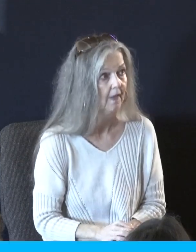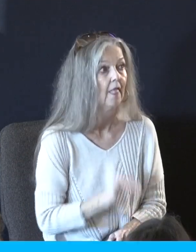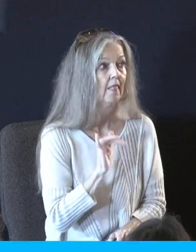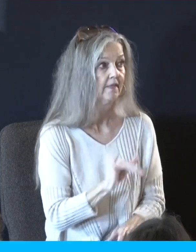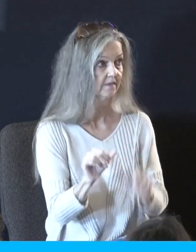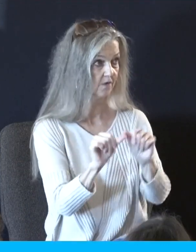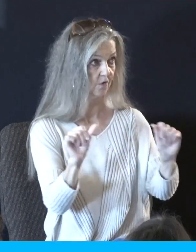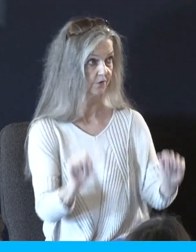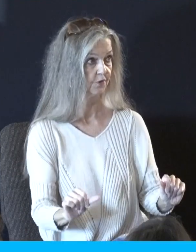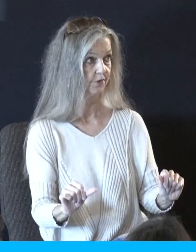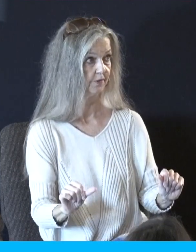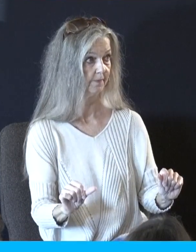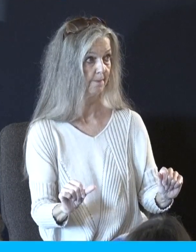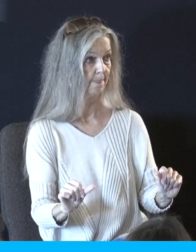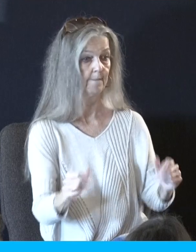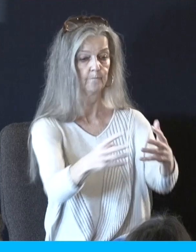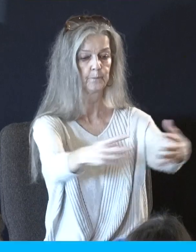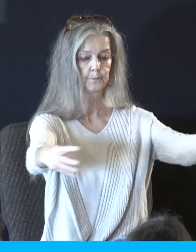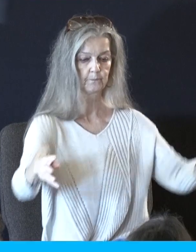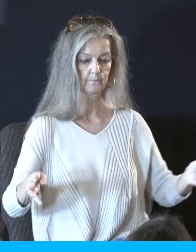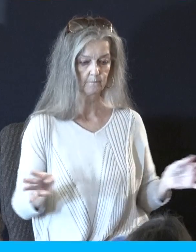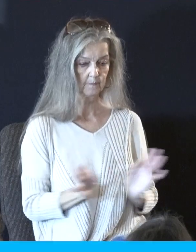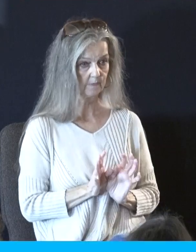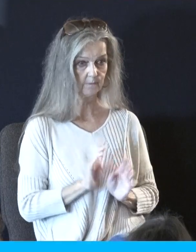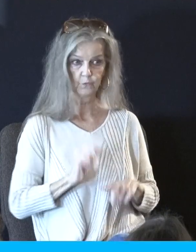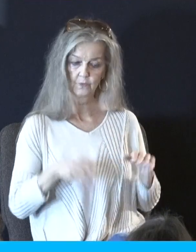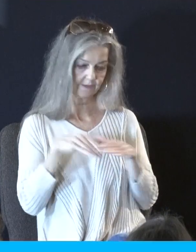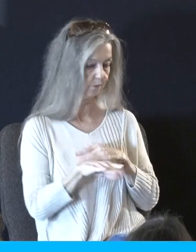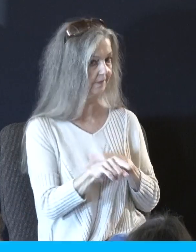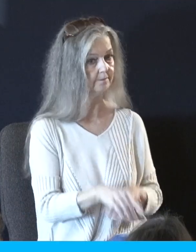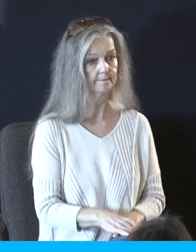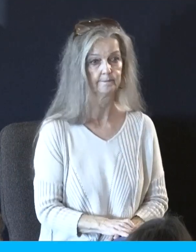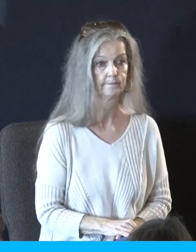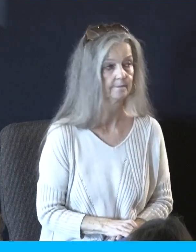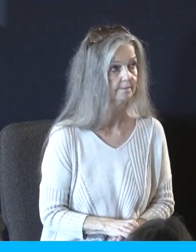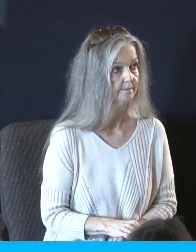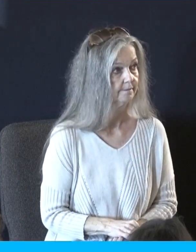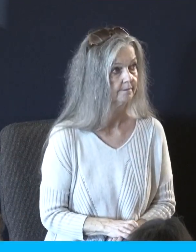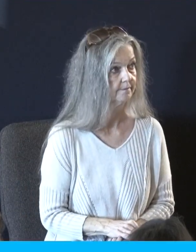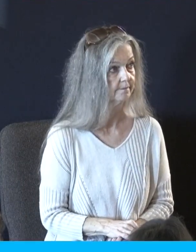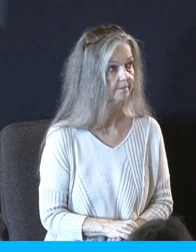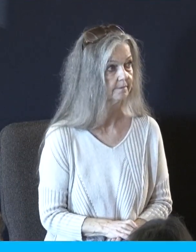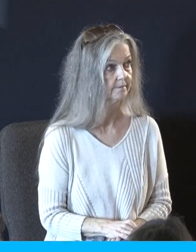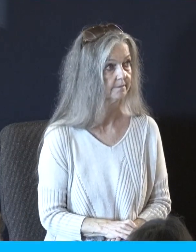interestingly, is fenced and gated like other archaeological sites at the base of this mountain by the Saudi government.